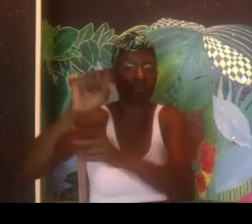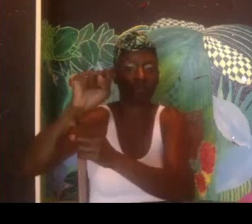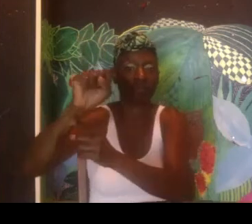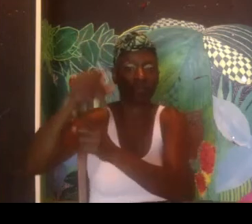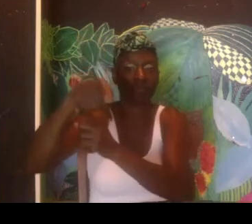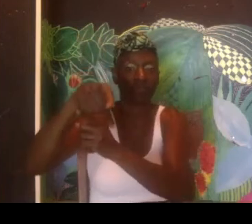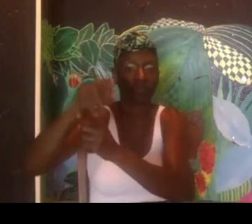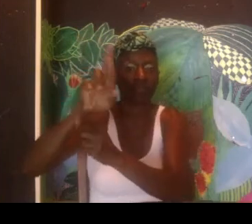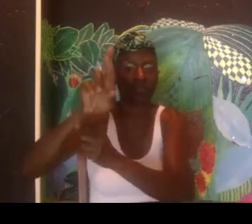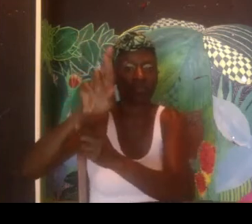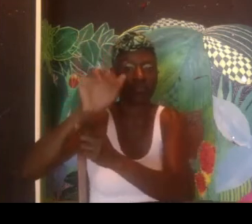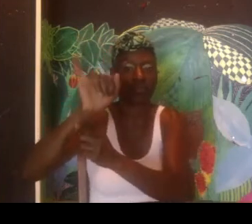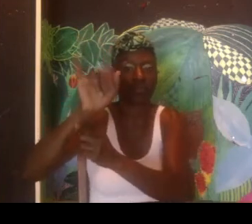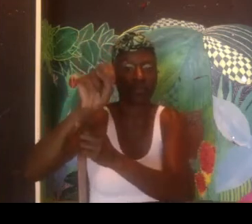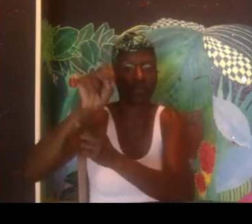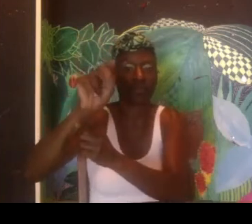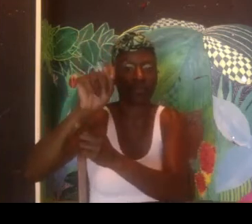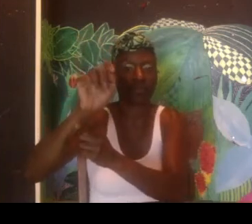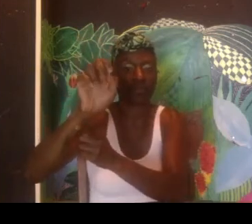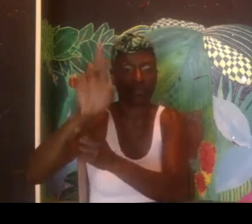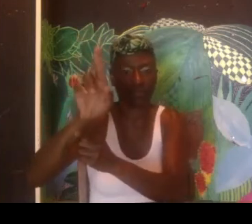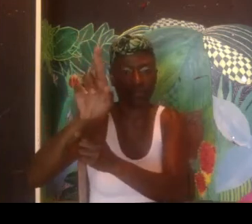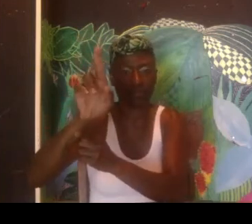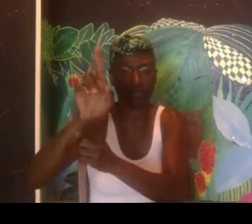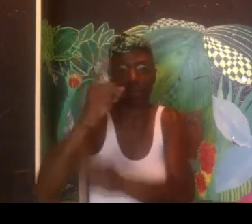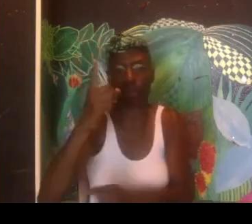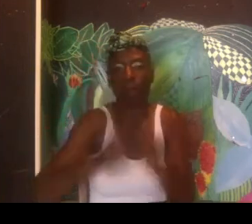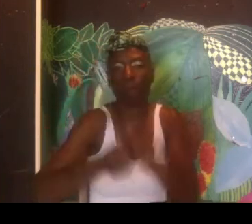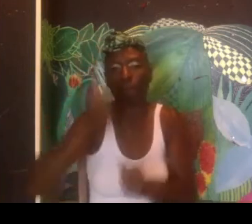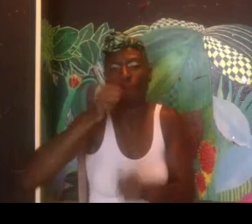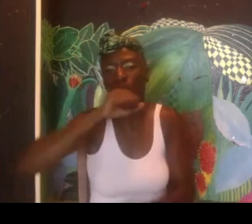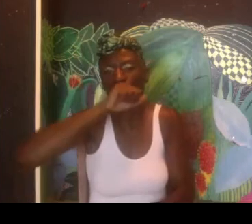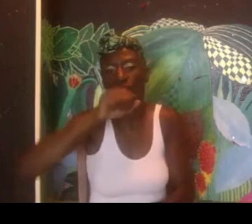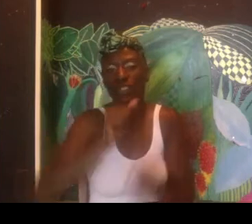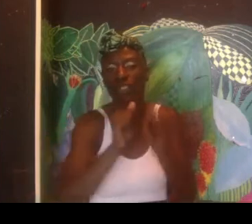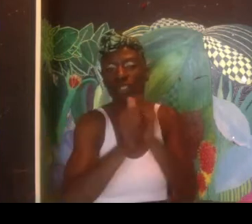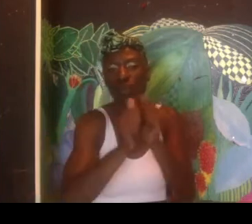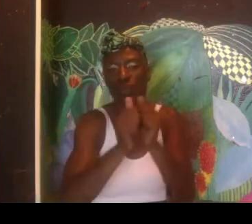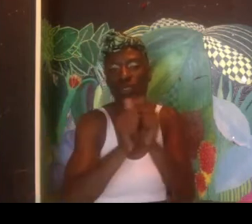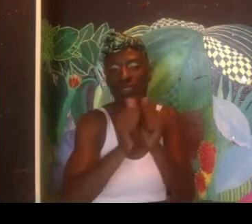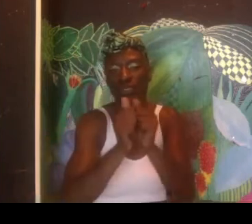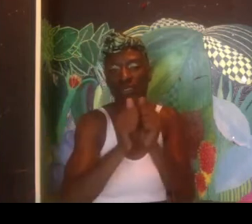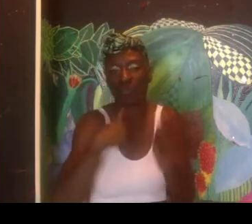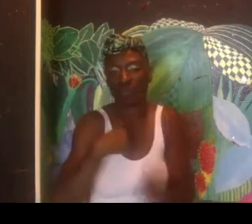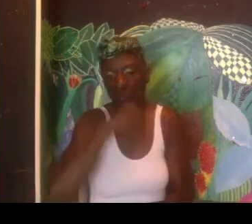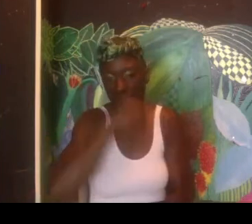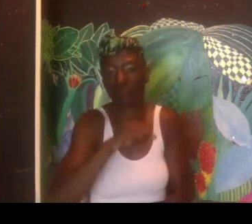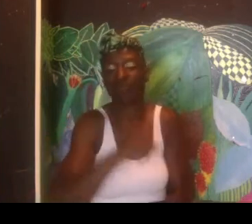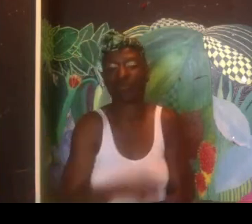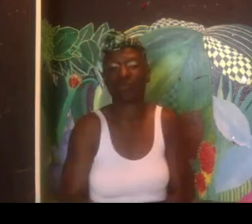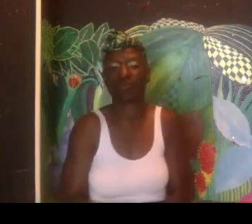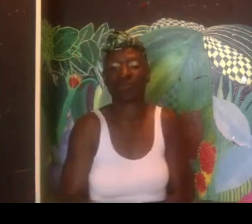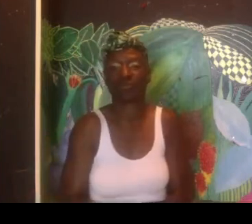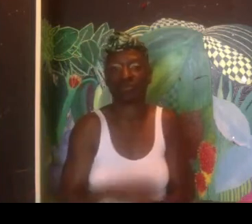something about me is I used to be a Deaf Olympian and I was a sprinter and I was a three-time Deaf